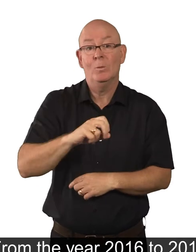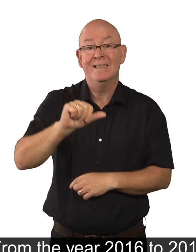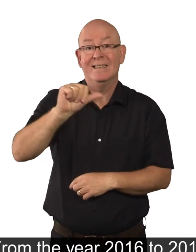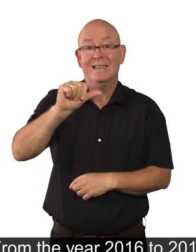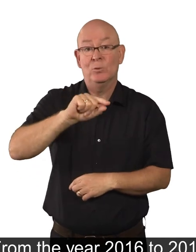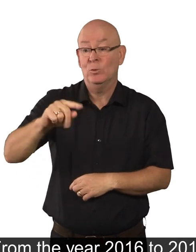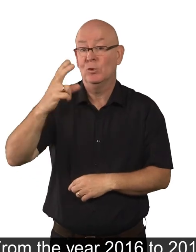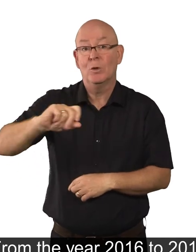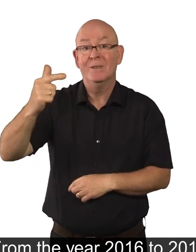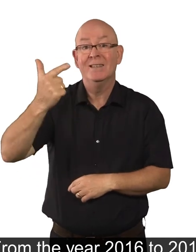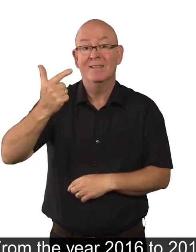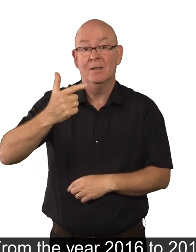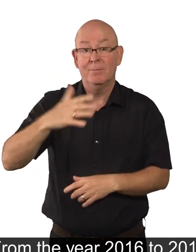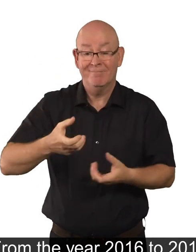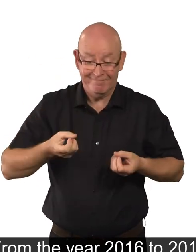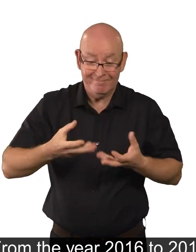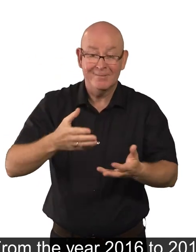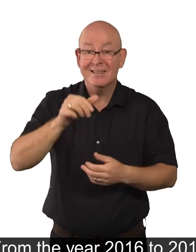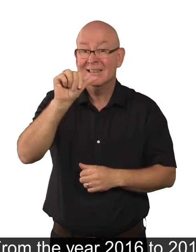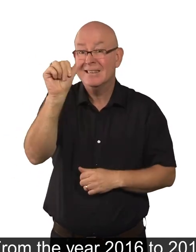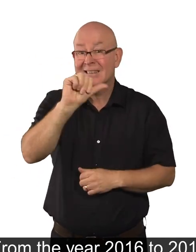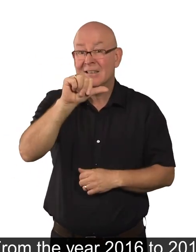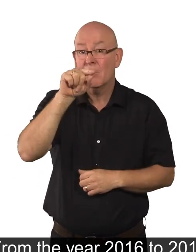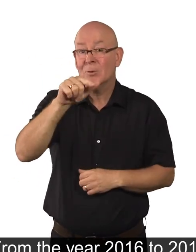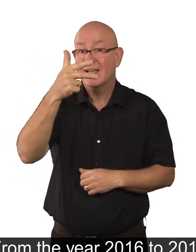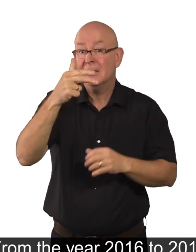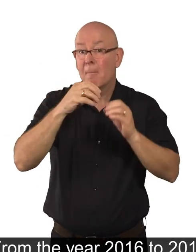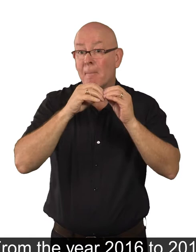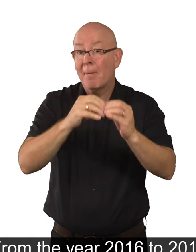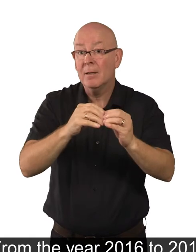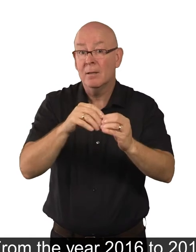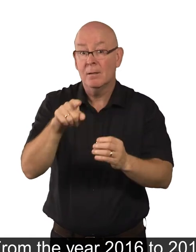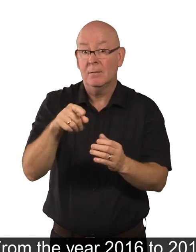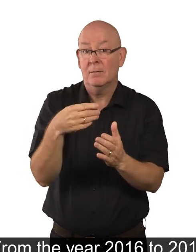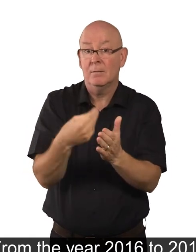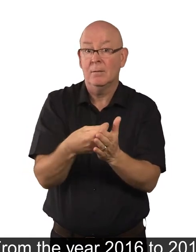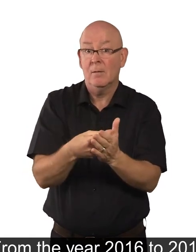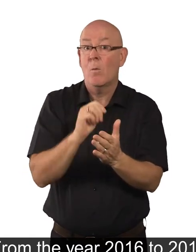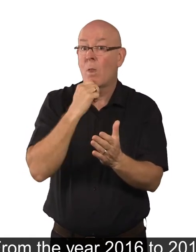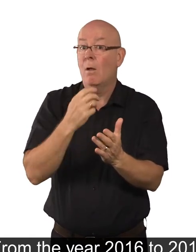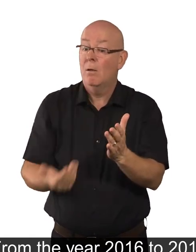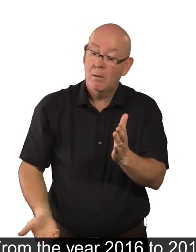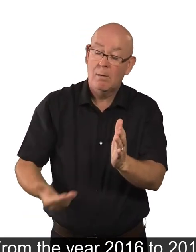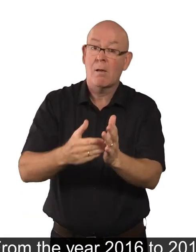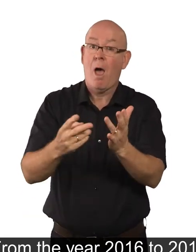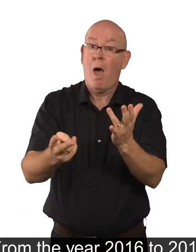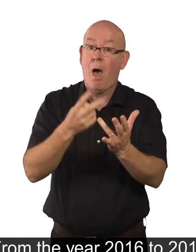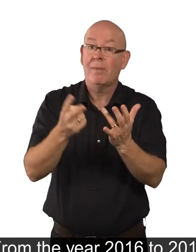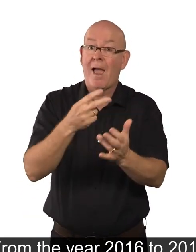2016 to 2017, it spent £16.8 billion on